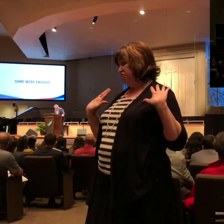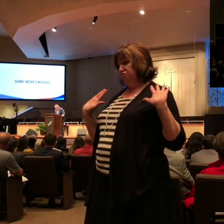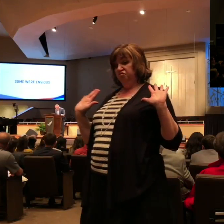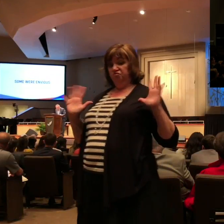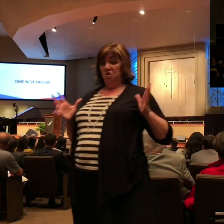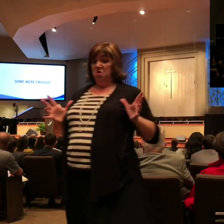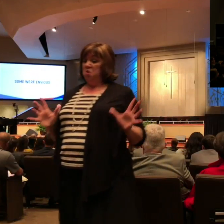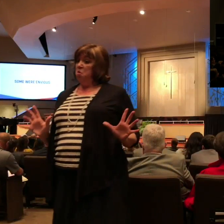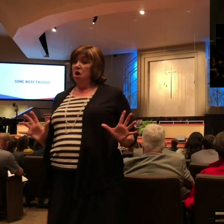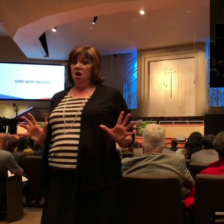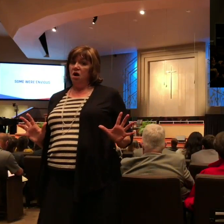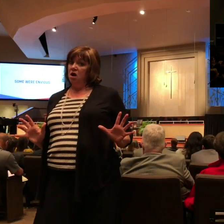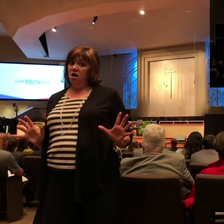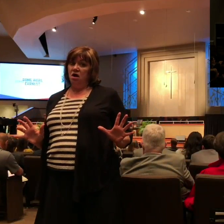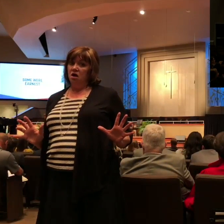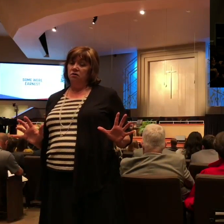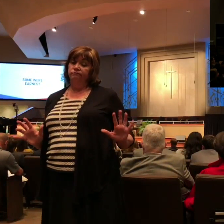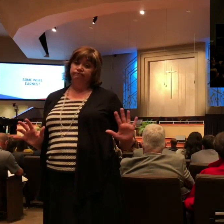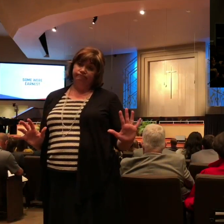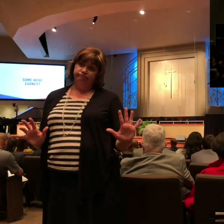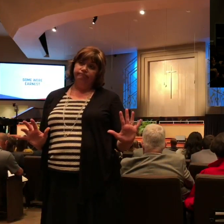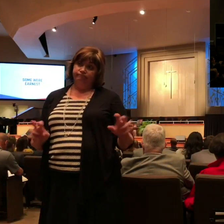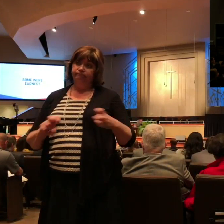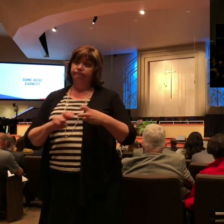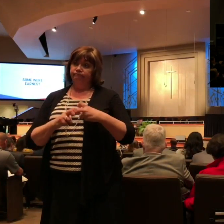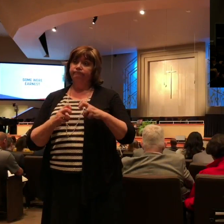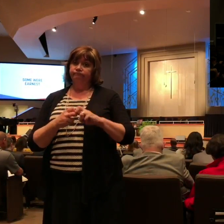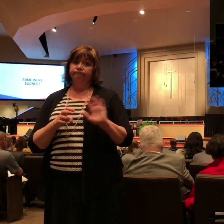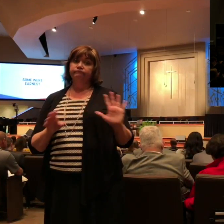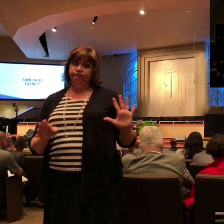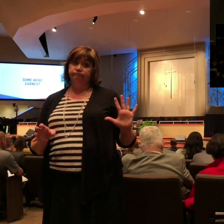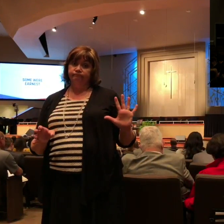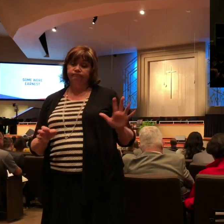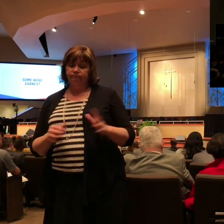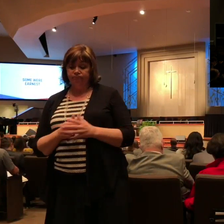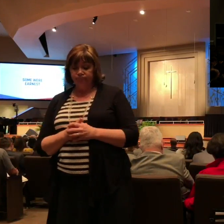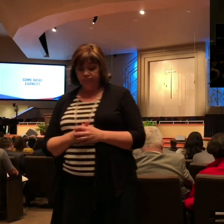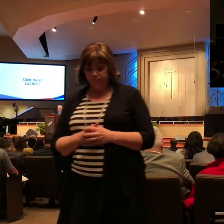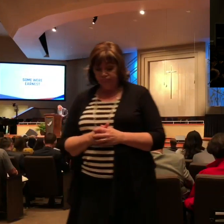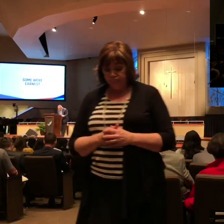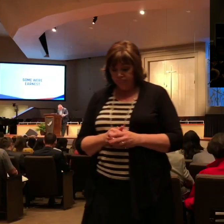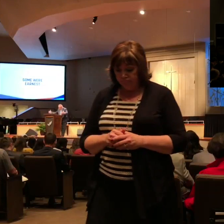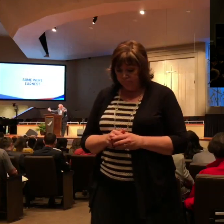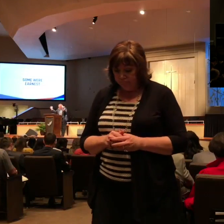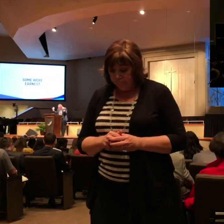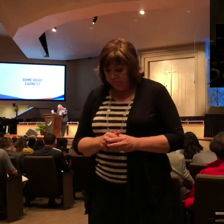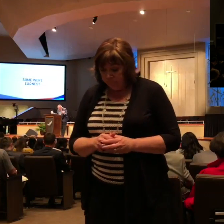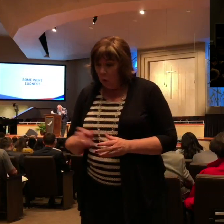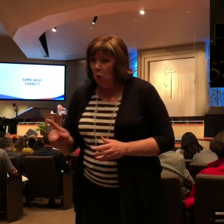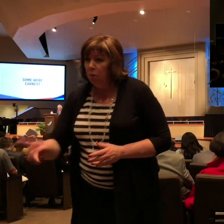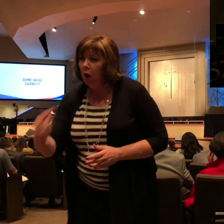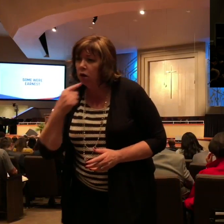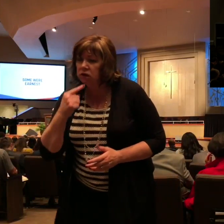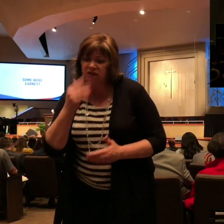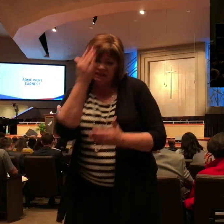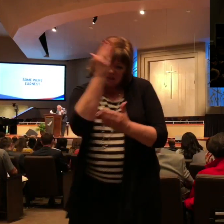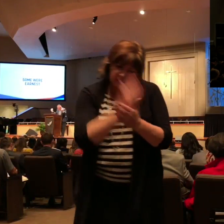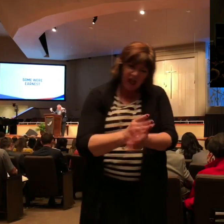But we see that some are earnest. Look at verse 15. Some indeed preach Christ even of envy and strife and some also of